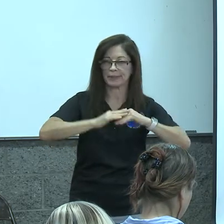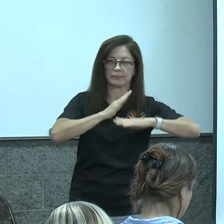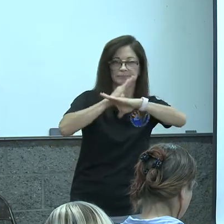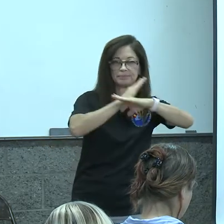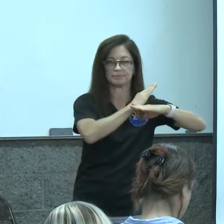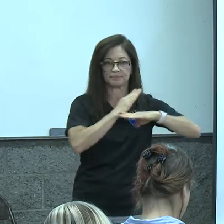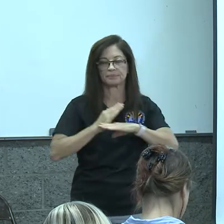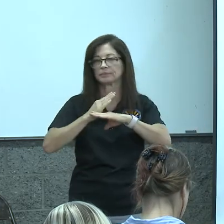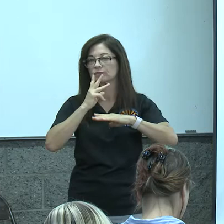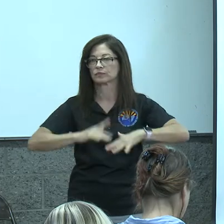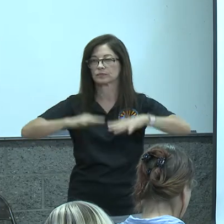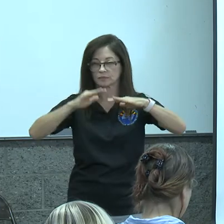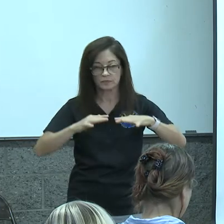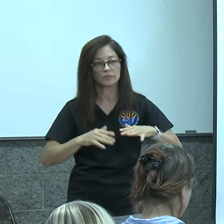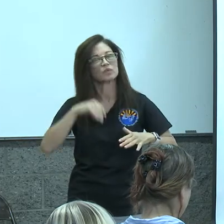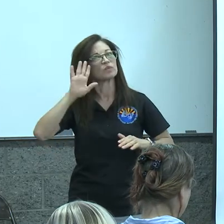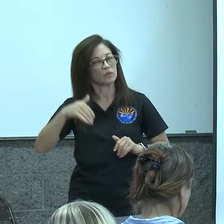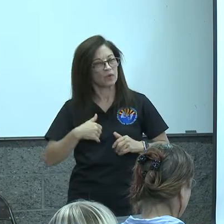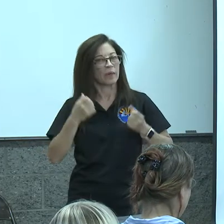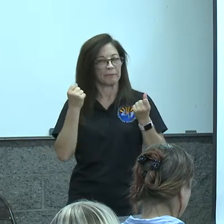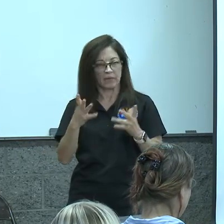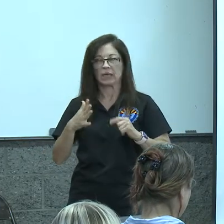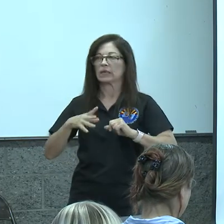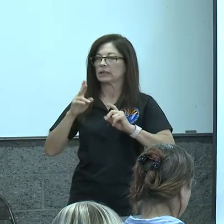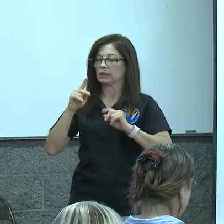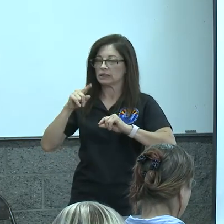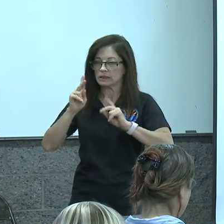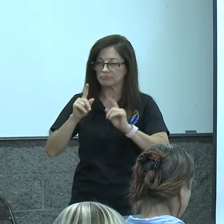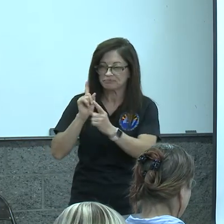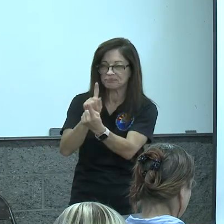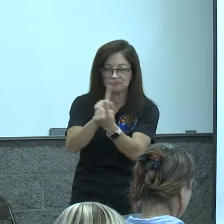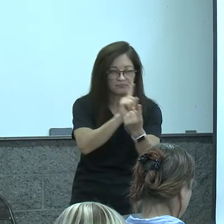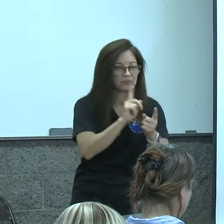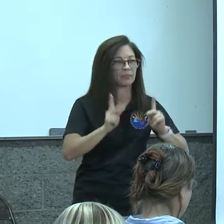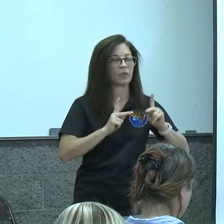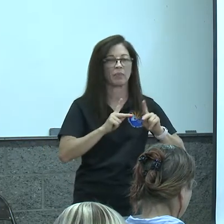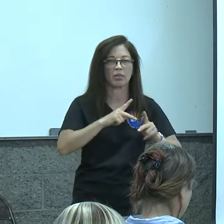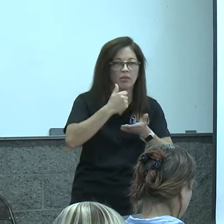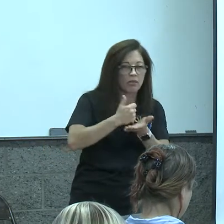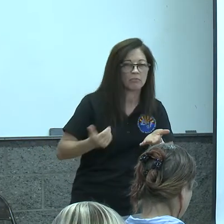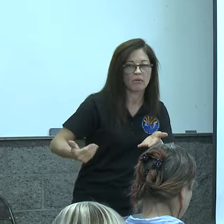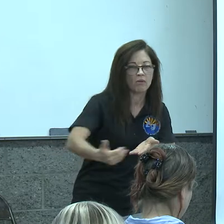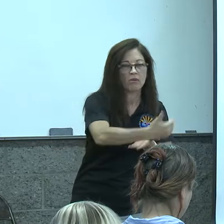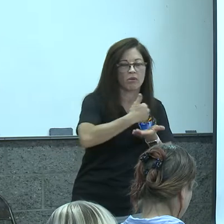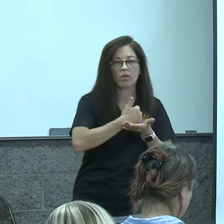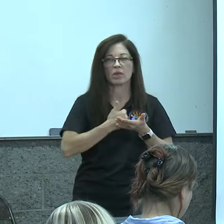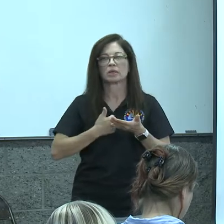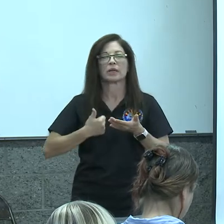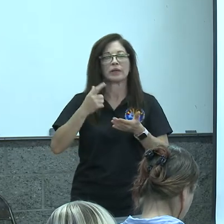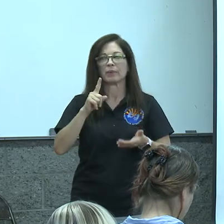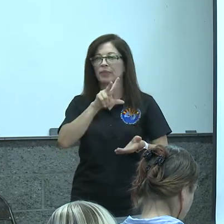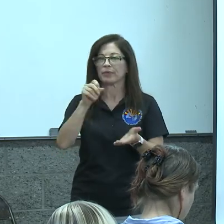as you know knocked on a lot of doors in dc and we were able to pull together about 30 million dollars to